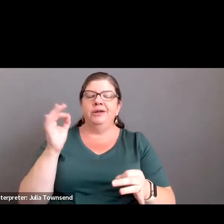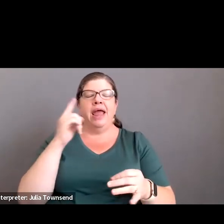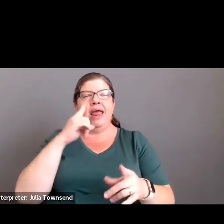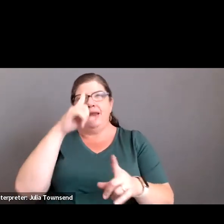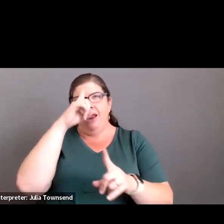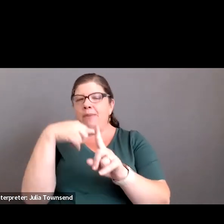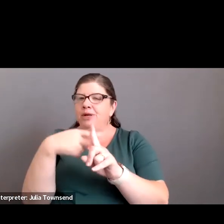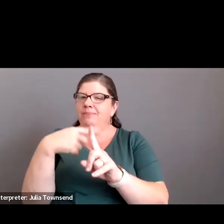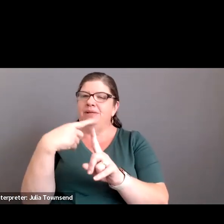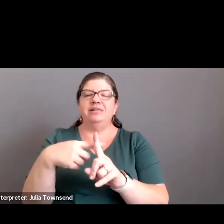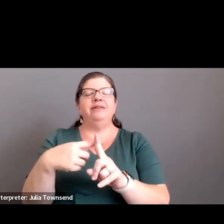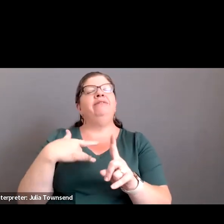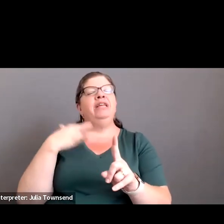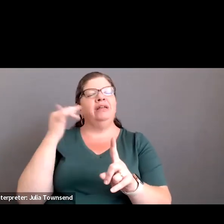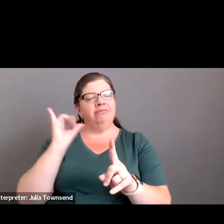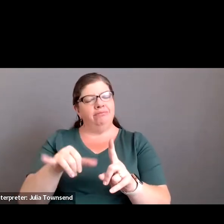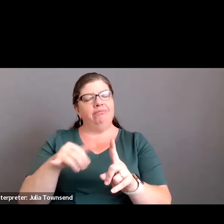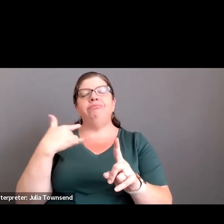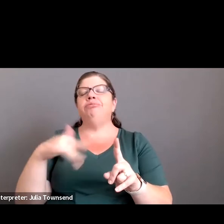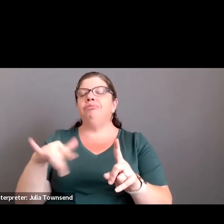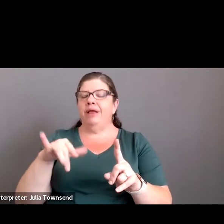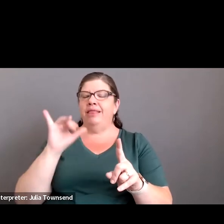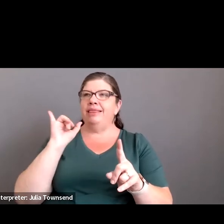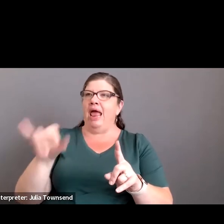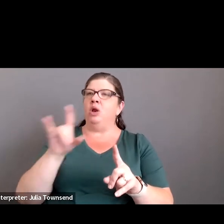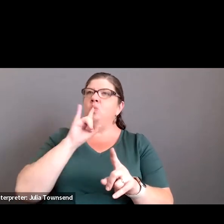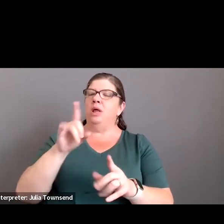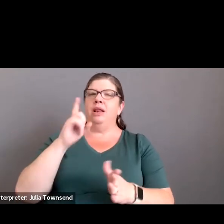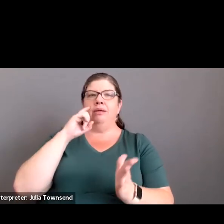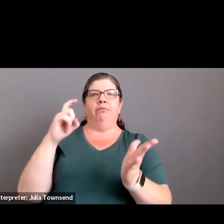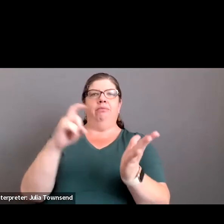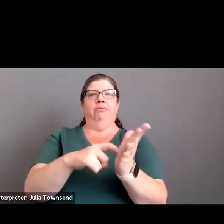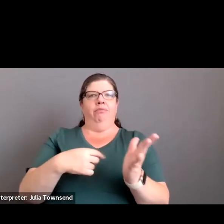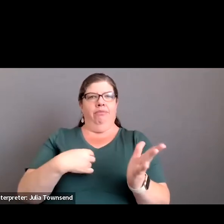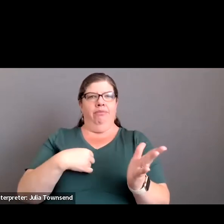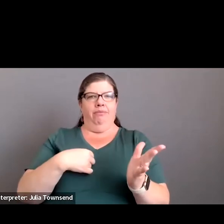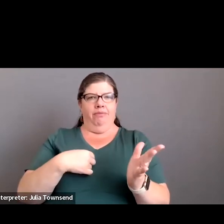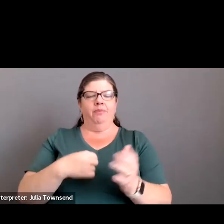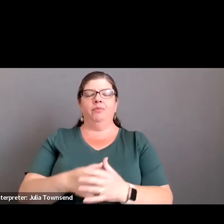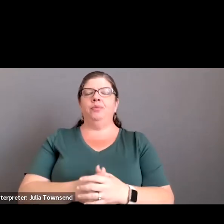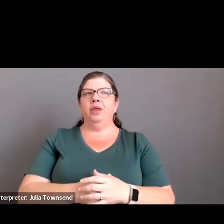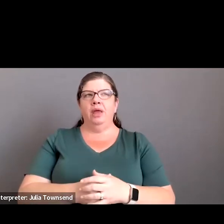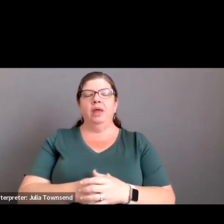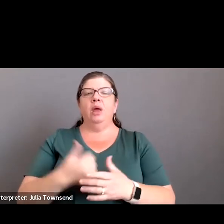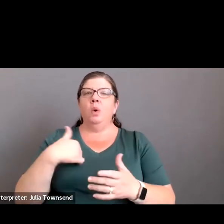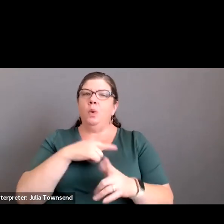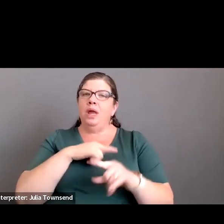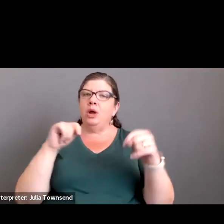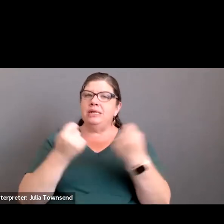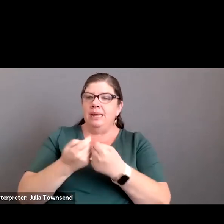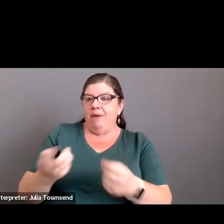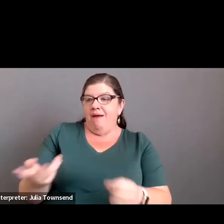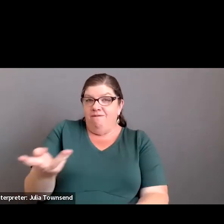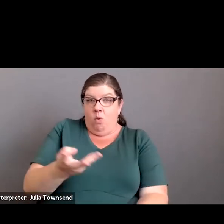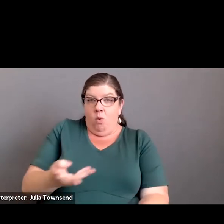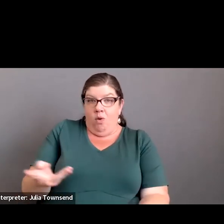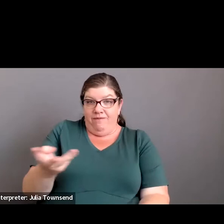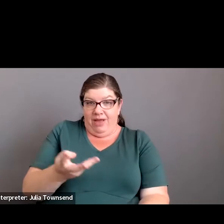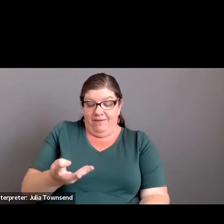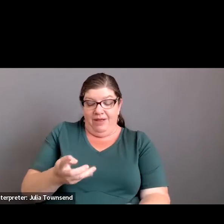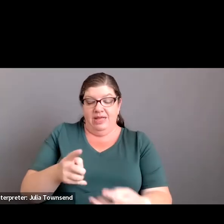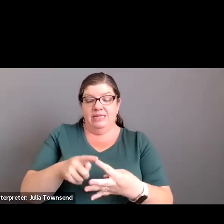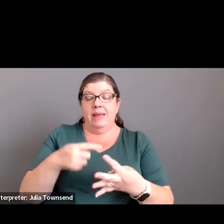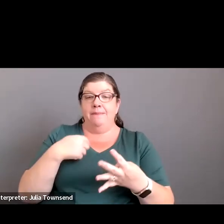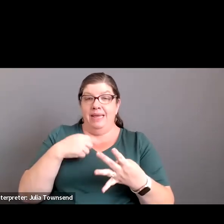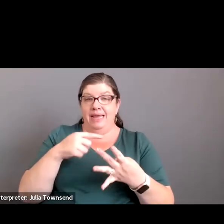the optimism. And I think that was what stuck out to me. We were a team of four. It